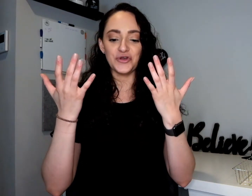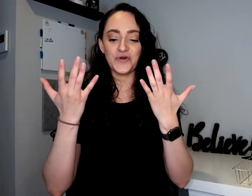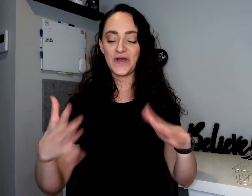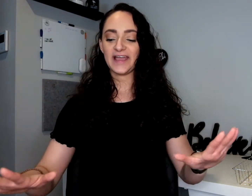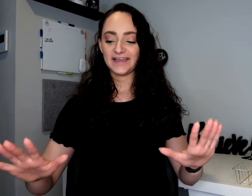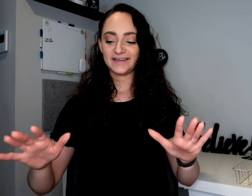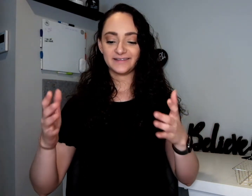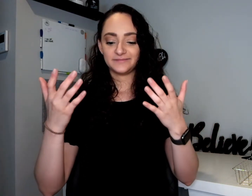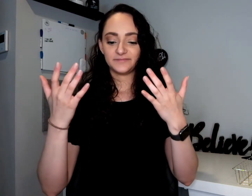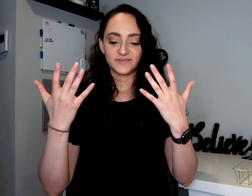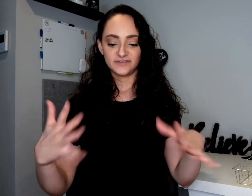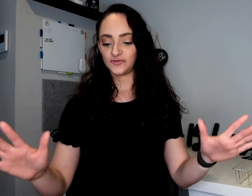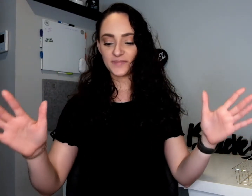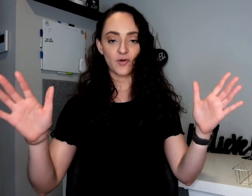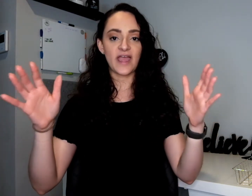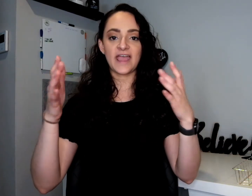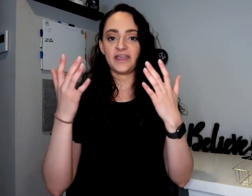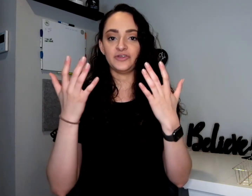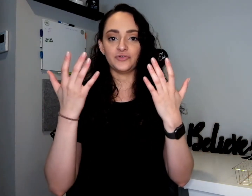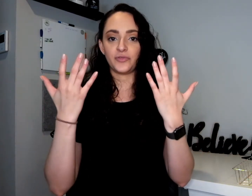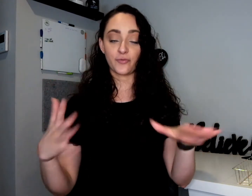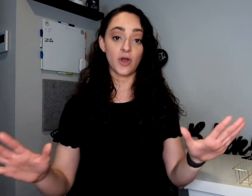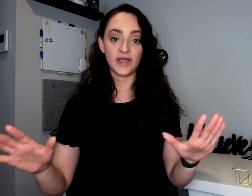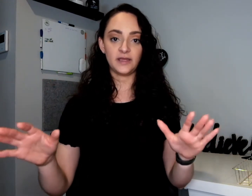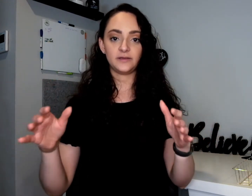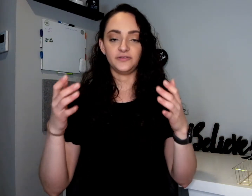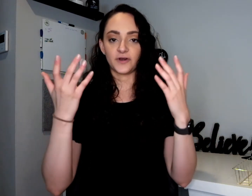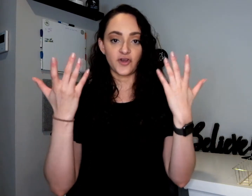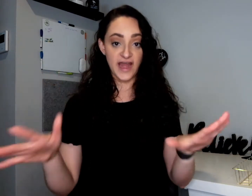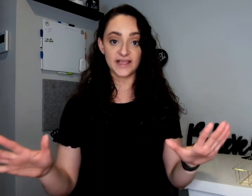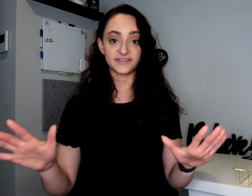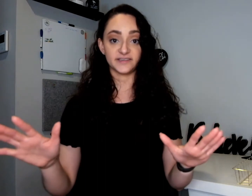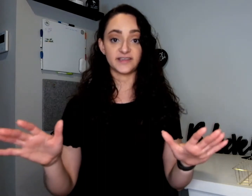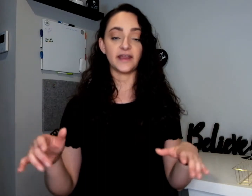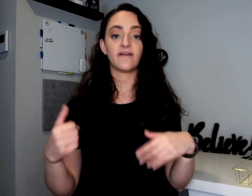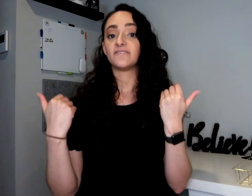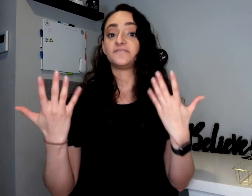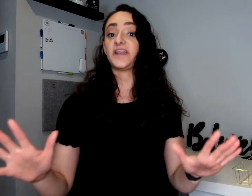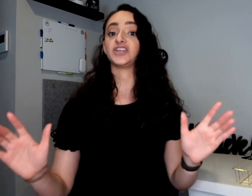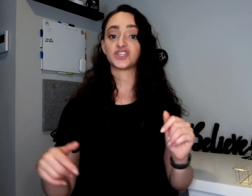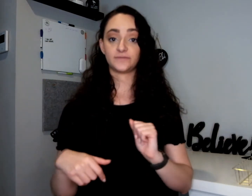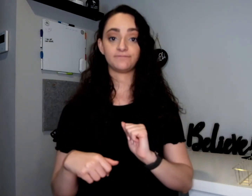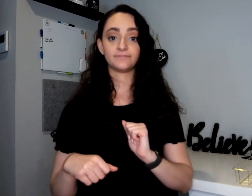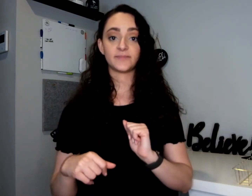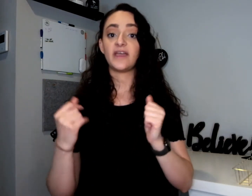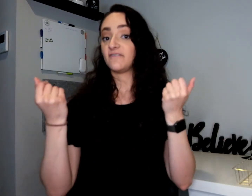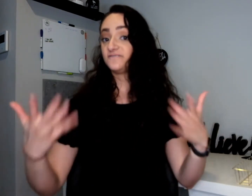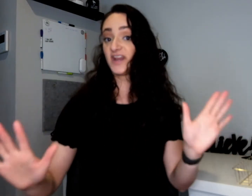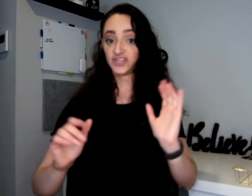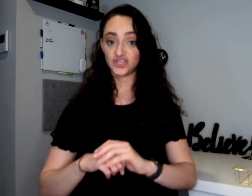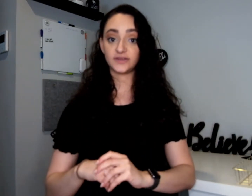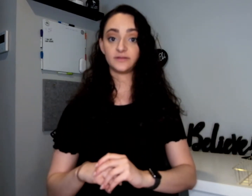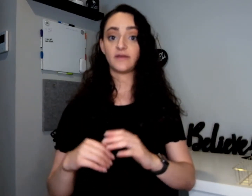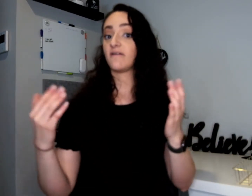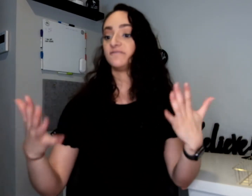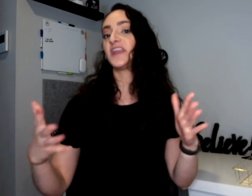sweep it away. You throw it. You throw your hands to the side. Finish. Finish. Finish.